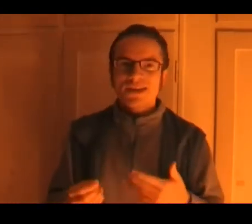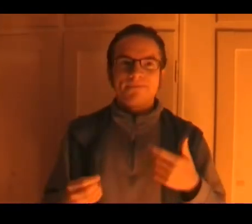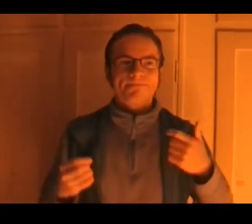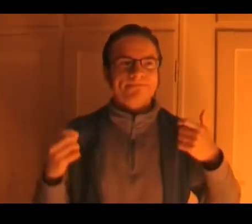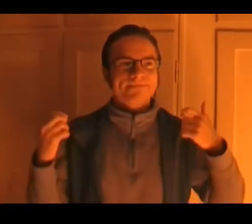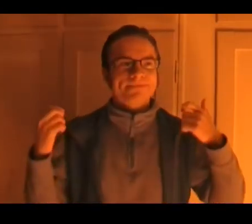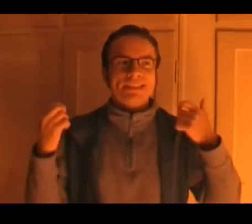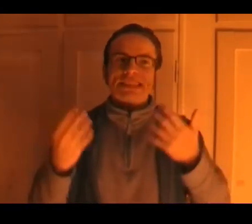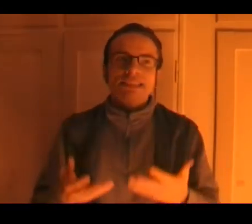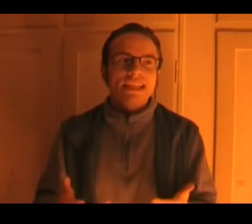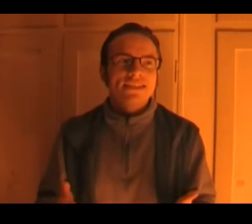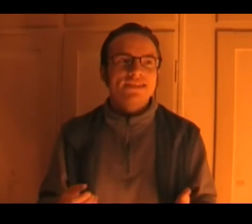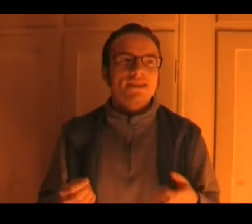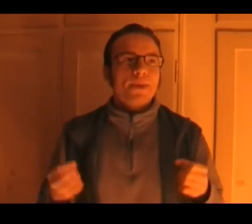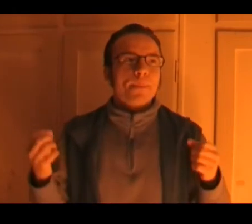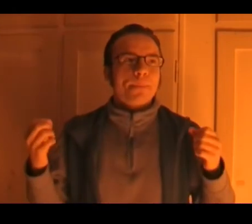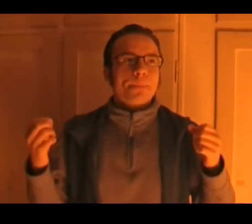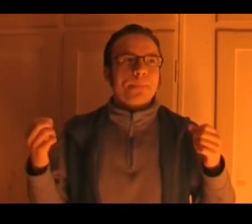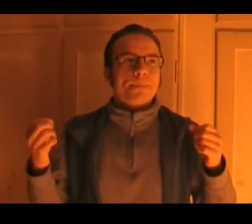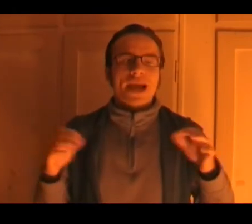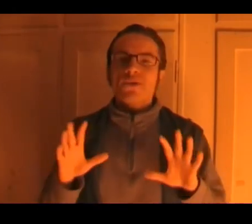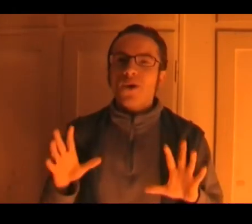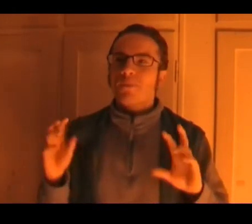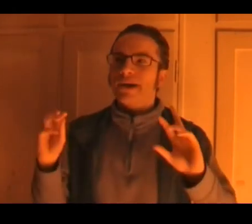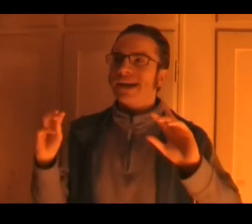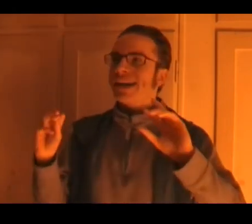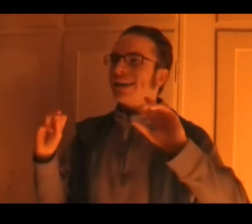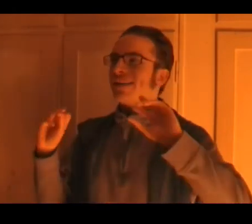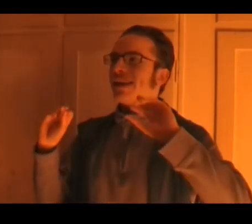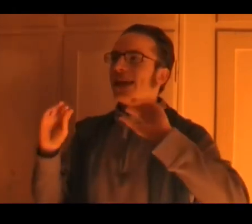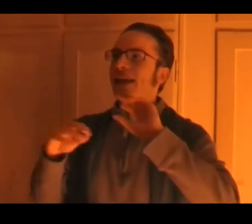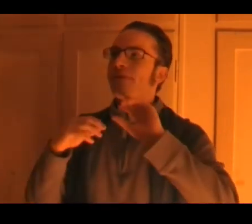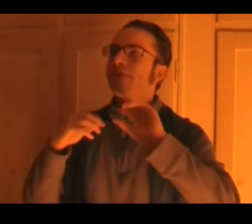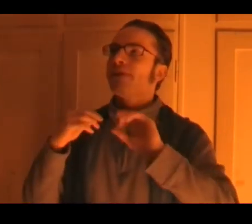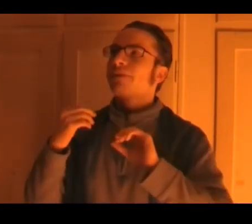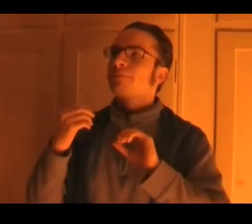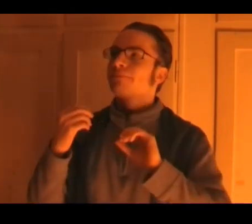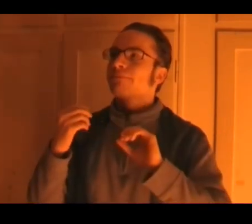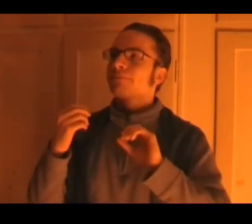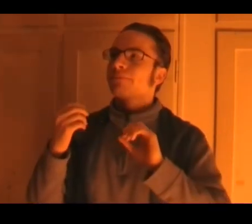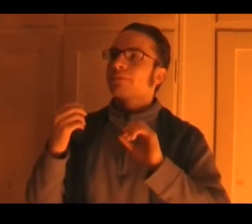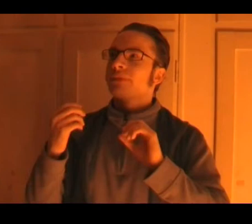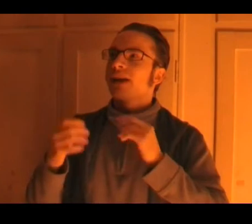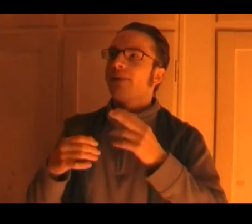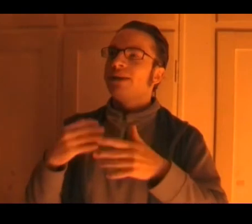it just i don't know but if i mean